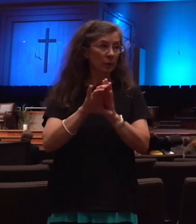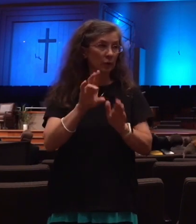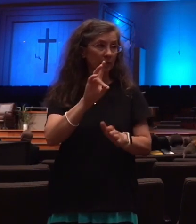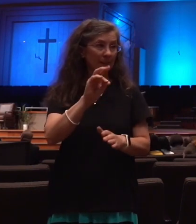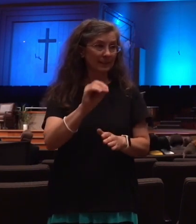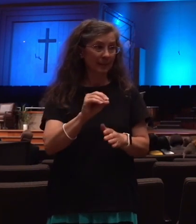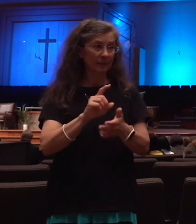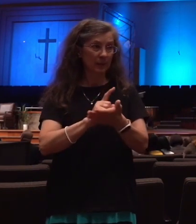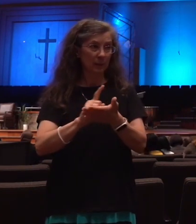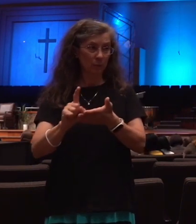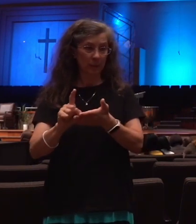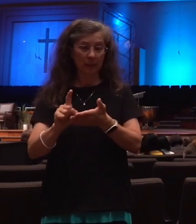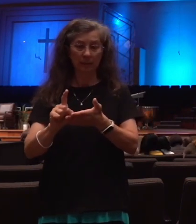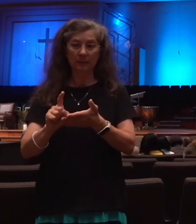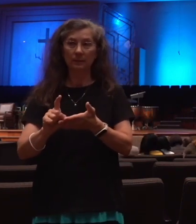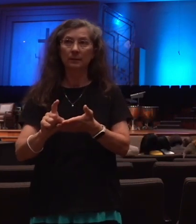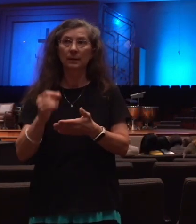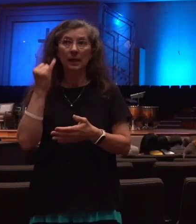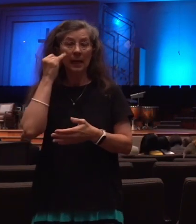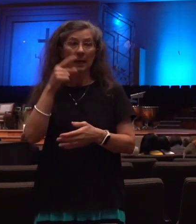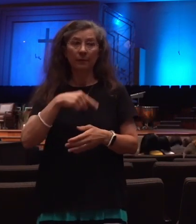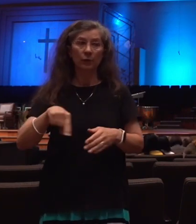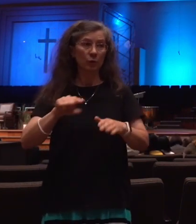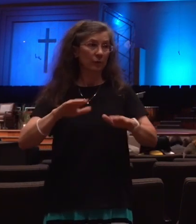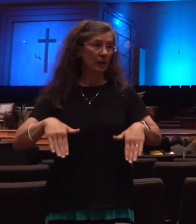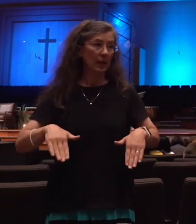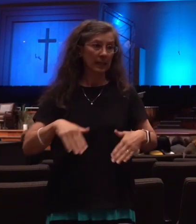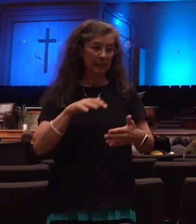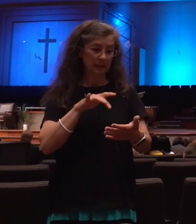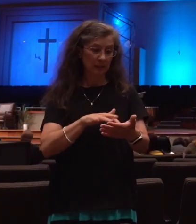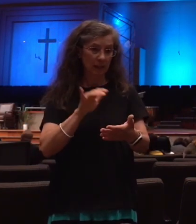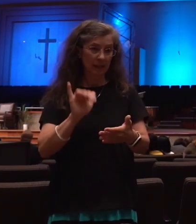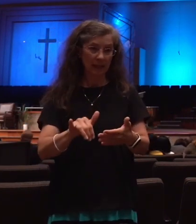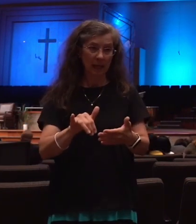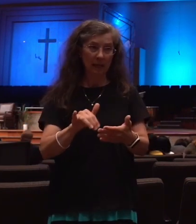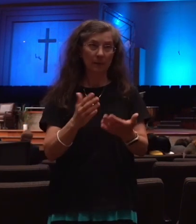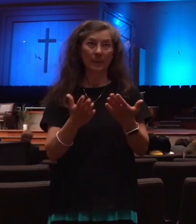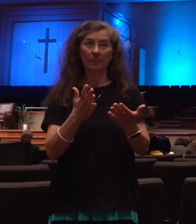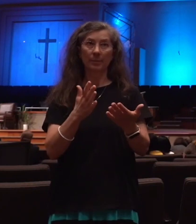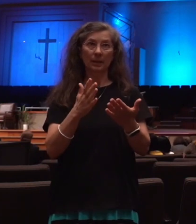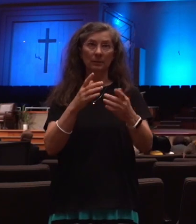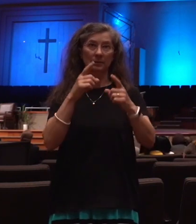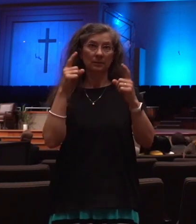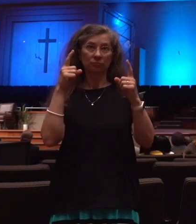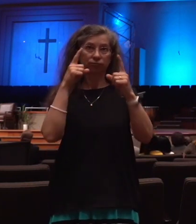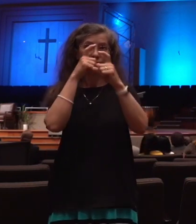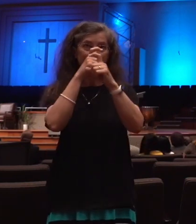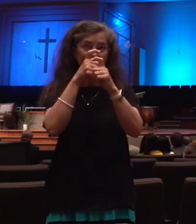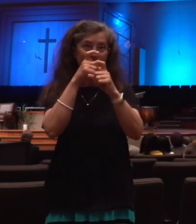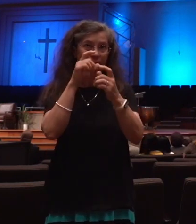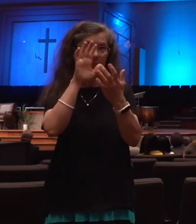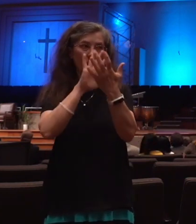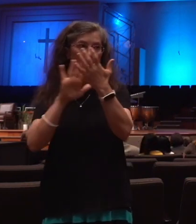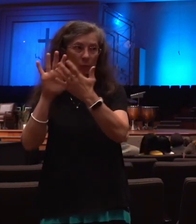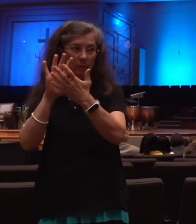Now, if you have not studied this before, it can be very complicated. I'm going to try to simplify it as much as I can.